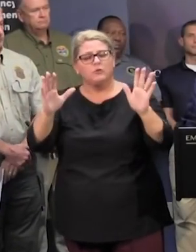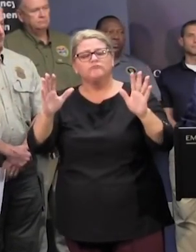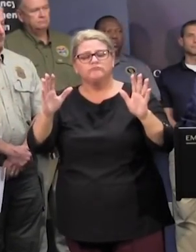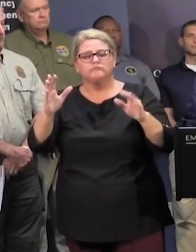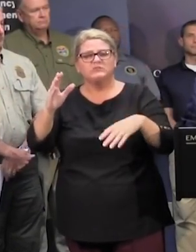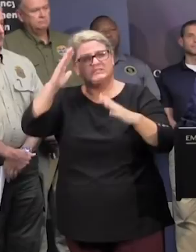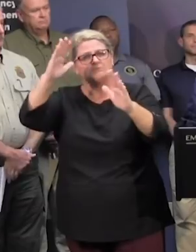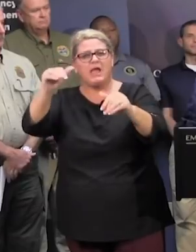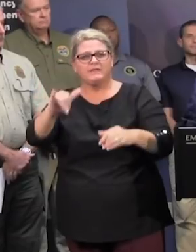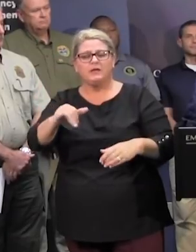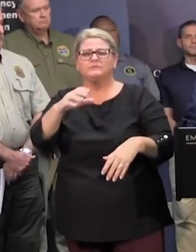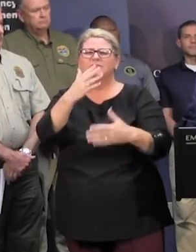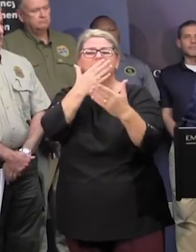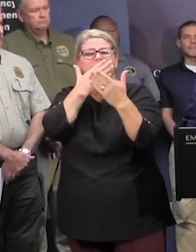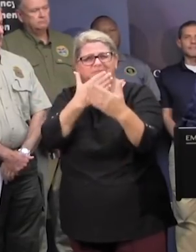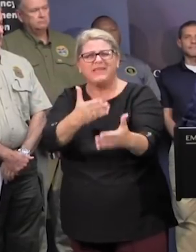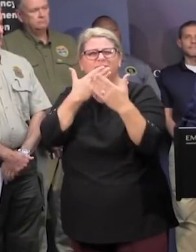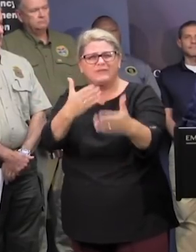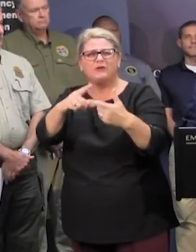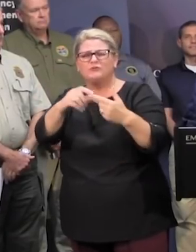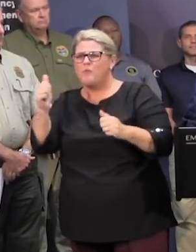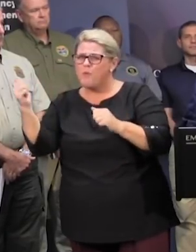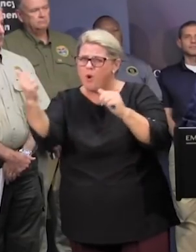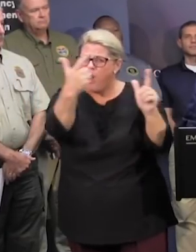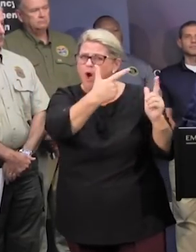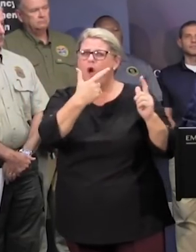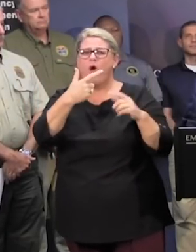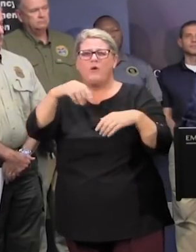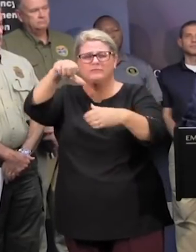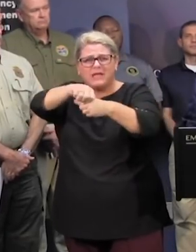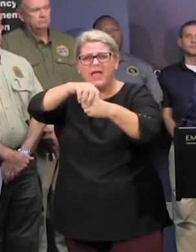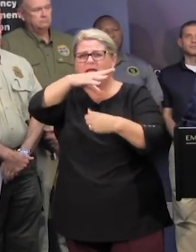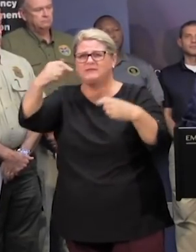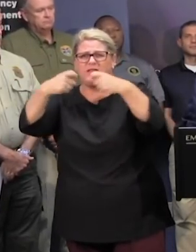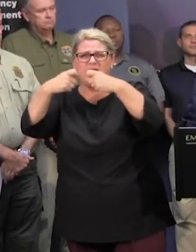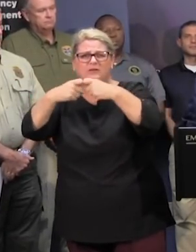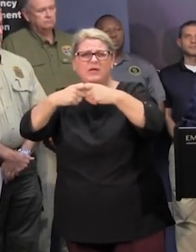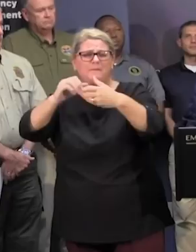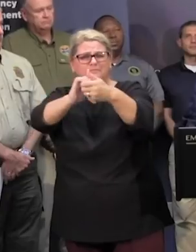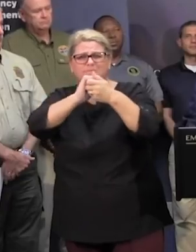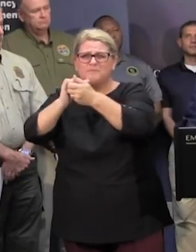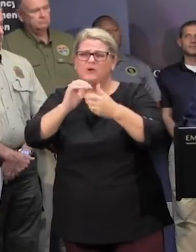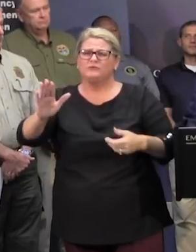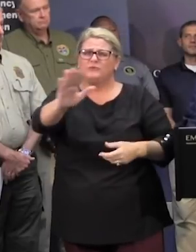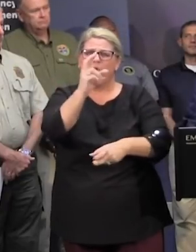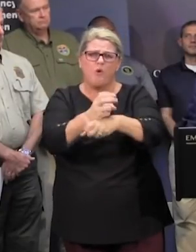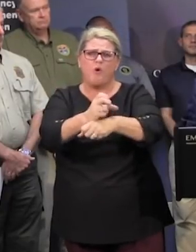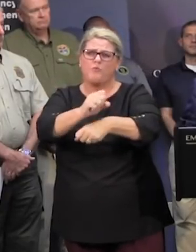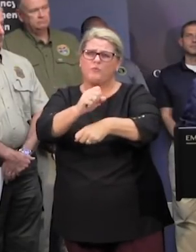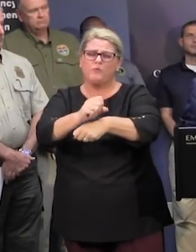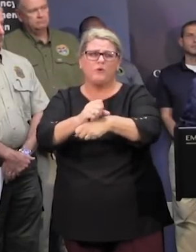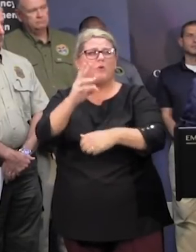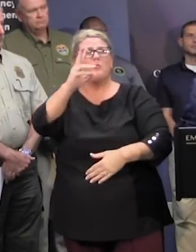and give and show our deep appreciation to our utility and fuel partners for all their hard work and i think the numbers